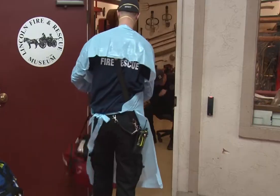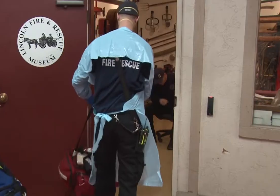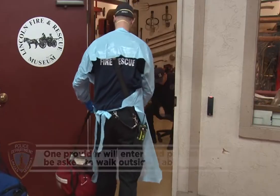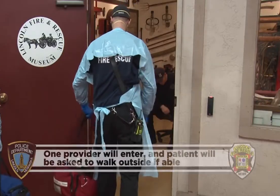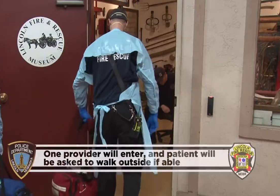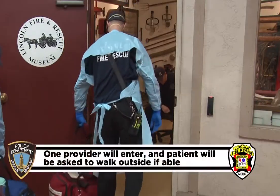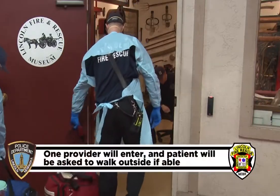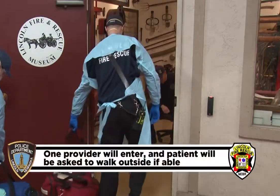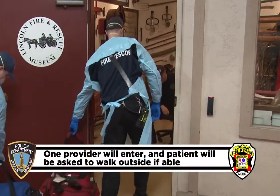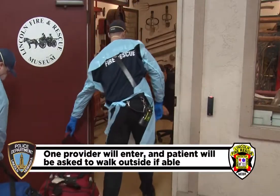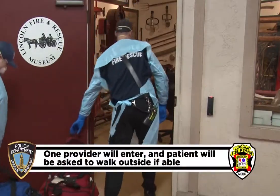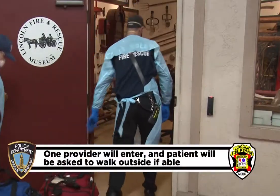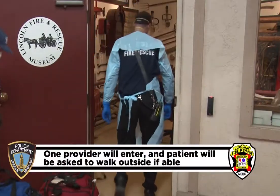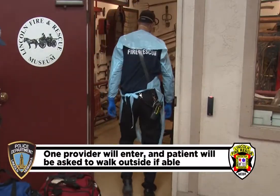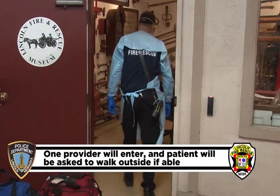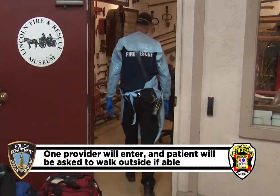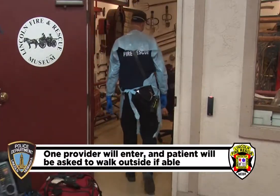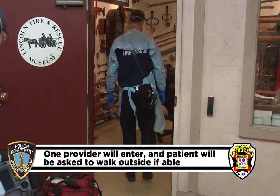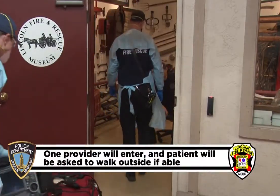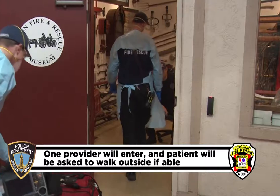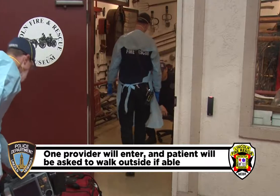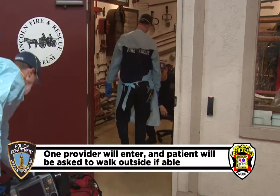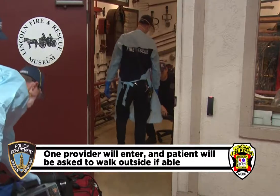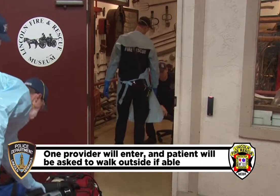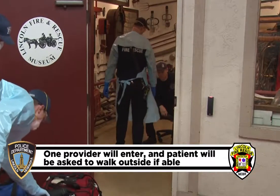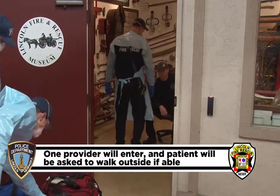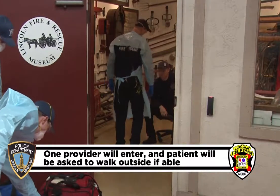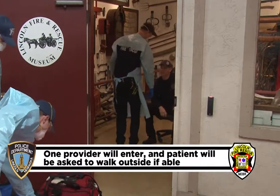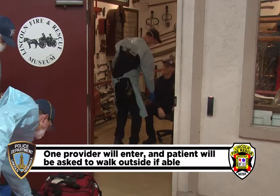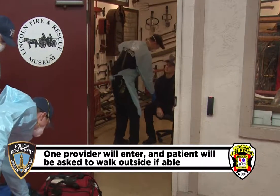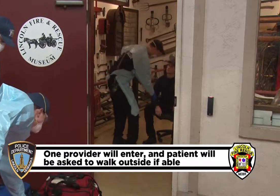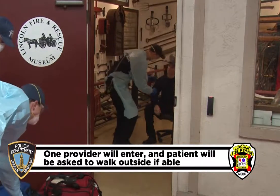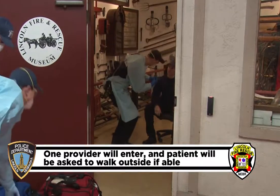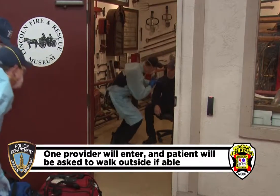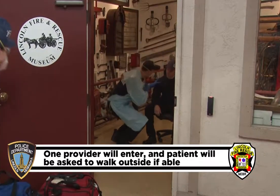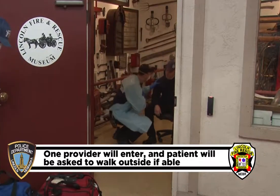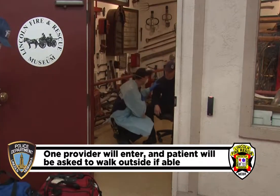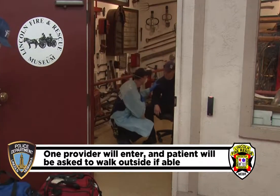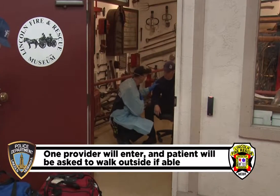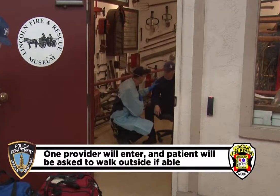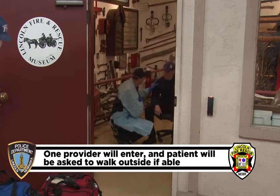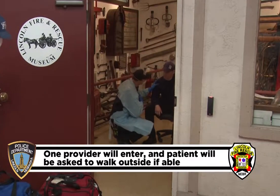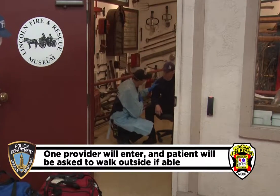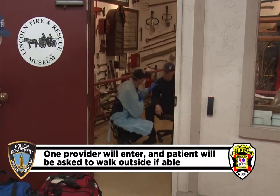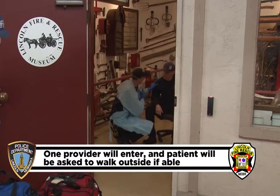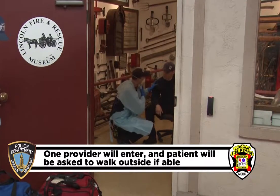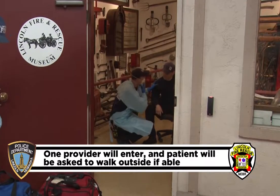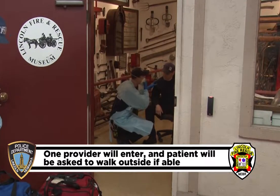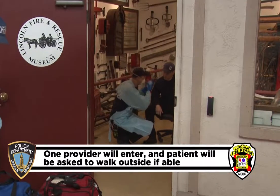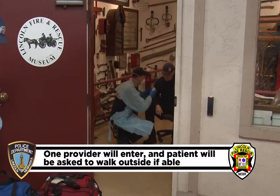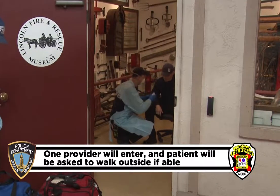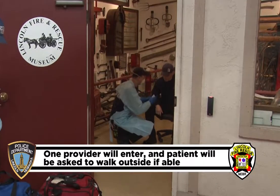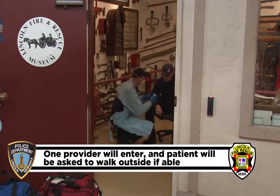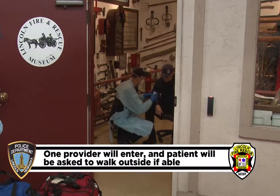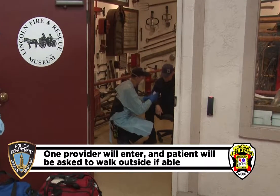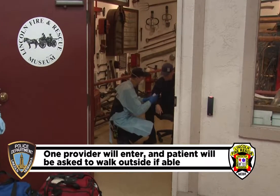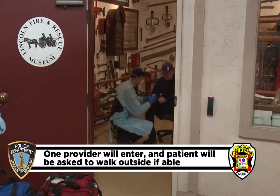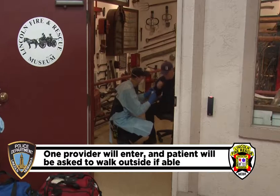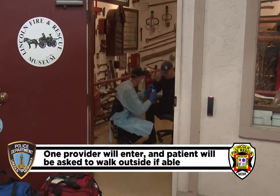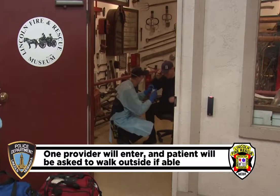The patient will be asked to come outside, if able, move to the cot, and then into the ambulance for further treatment